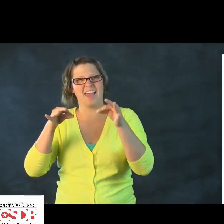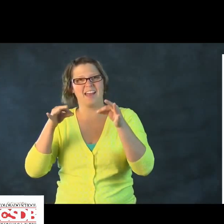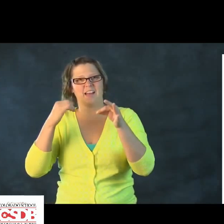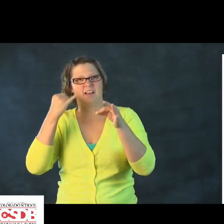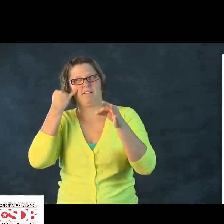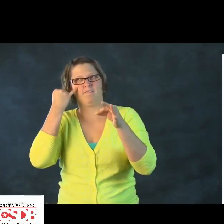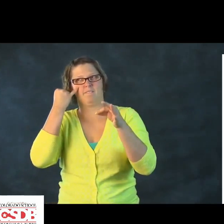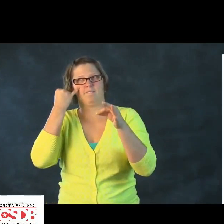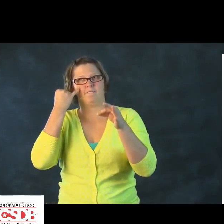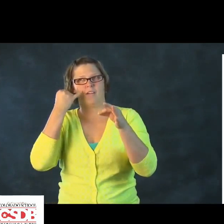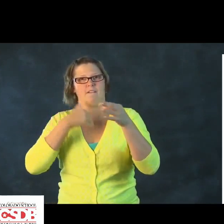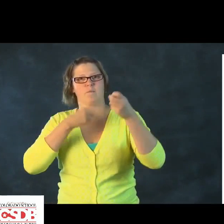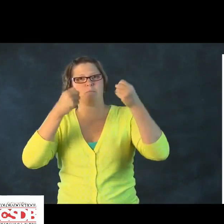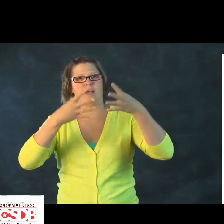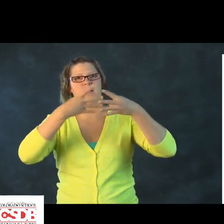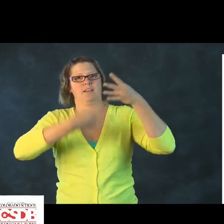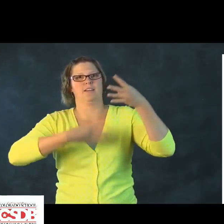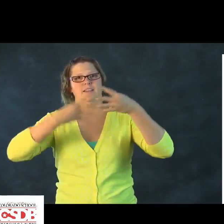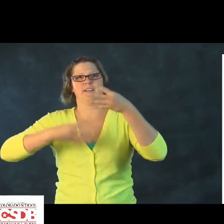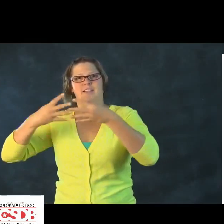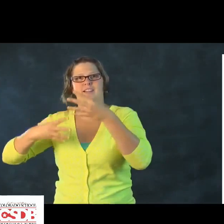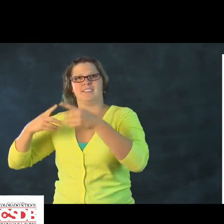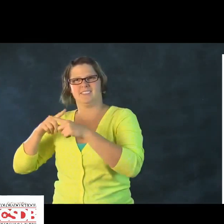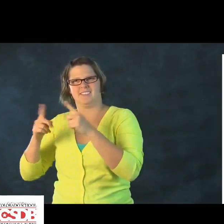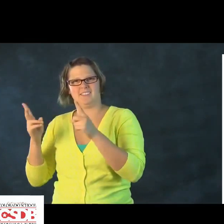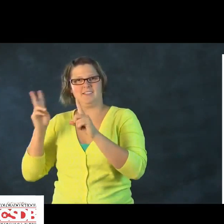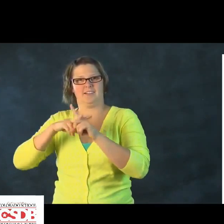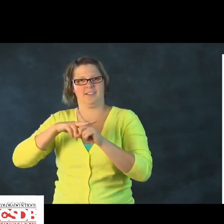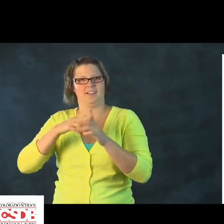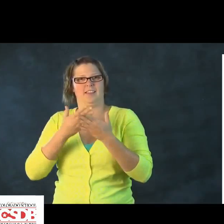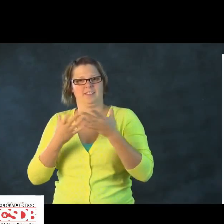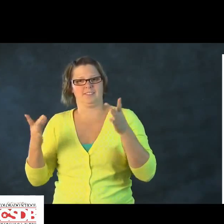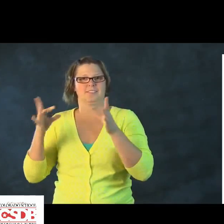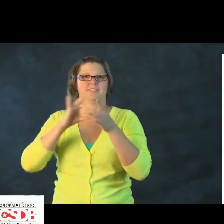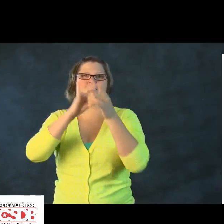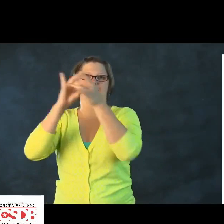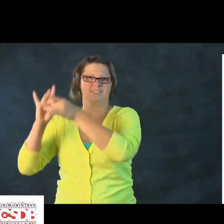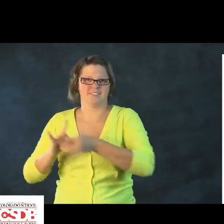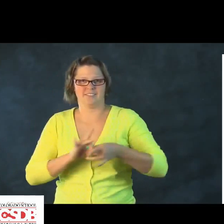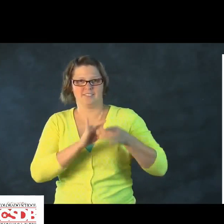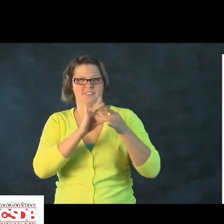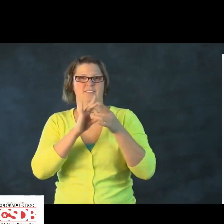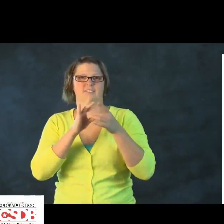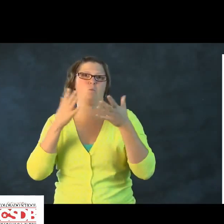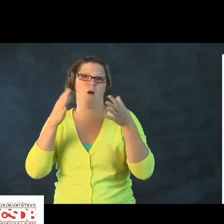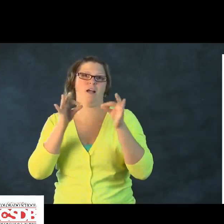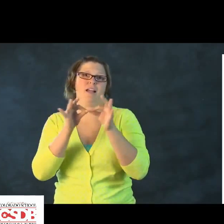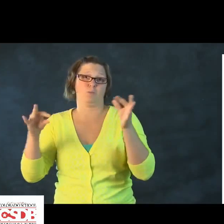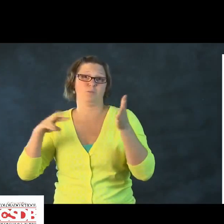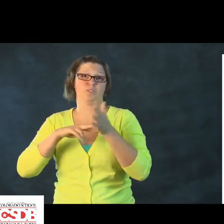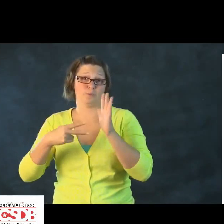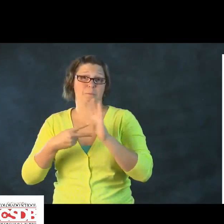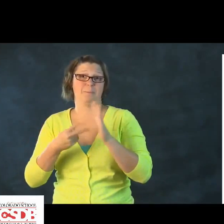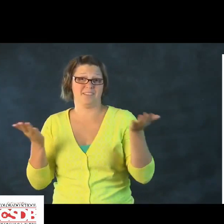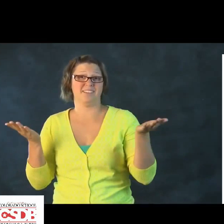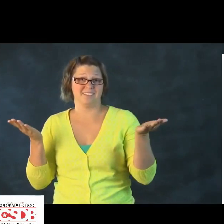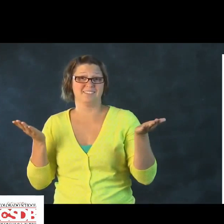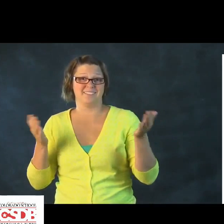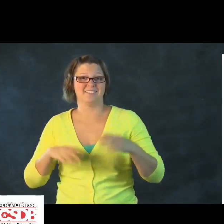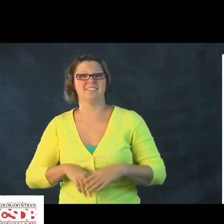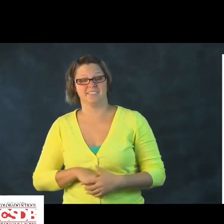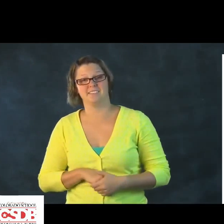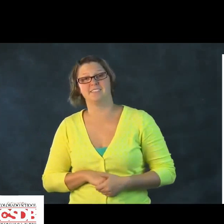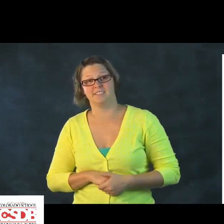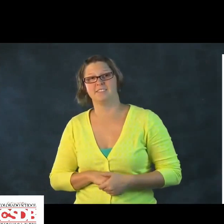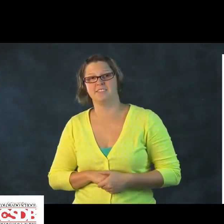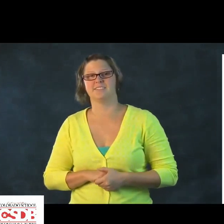So with that, it is hard to explain language, since there's so many different usages of language. And